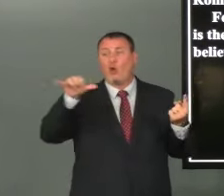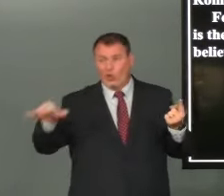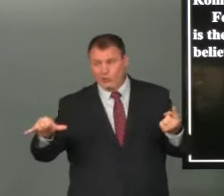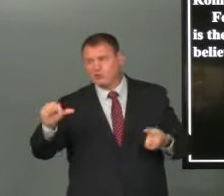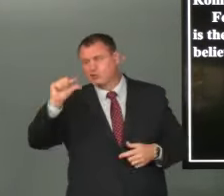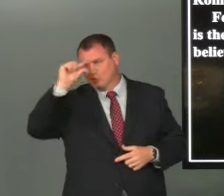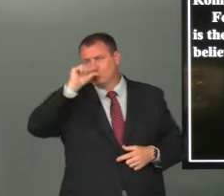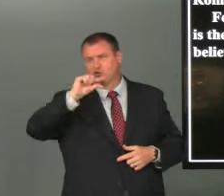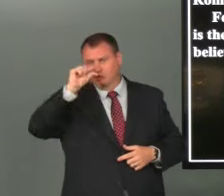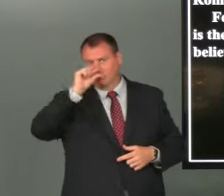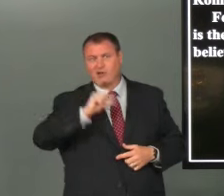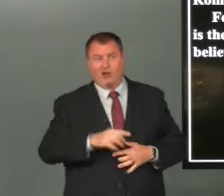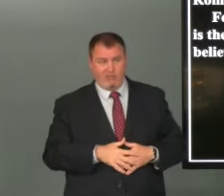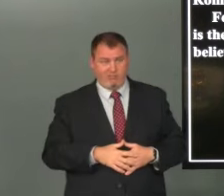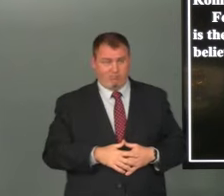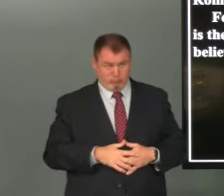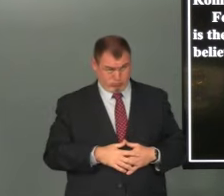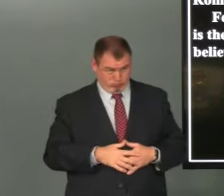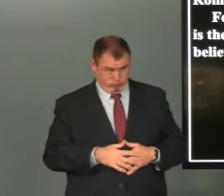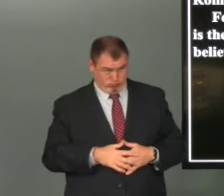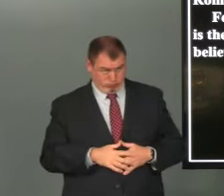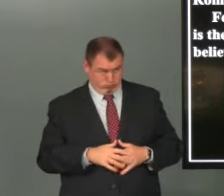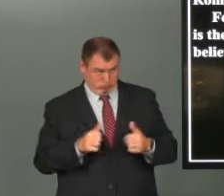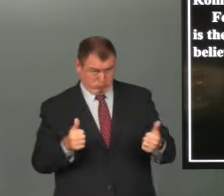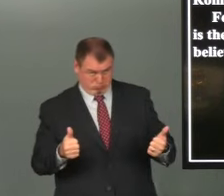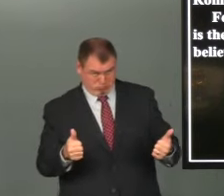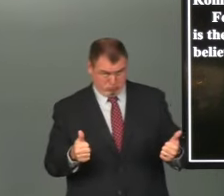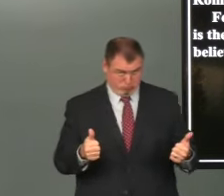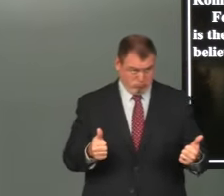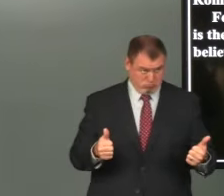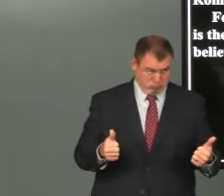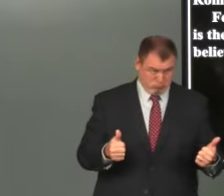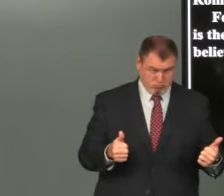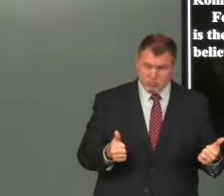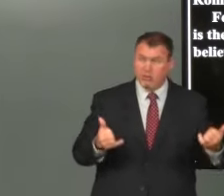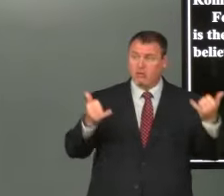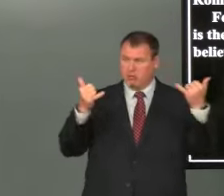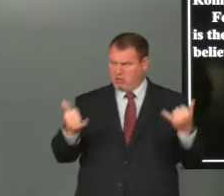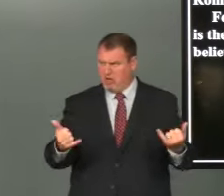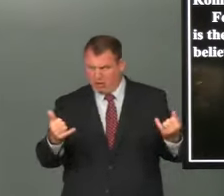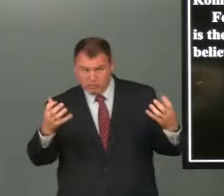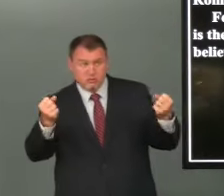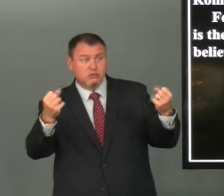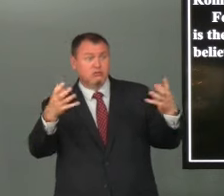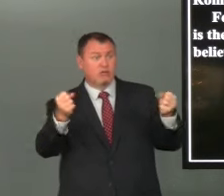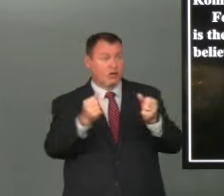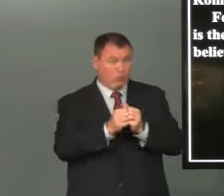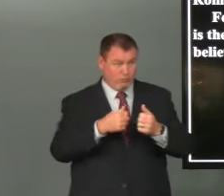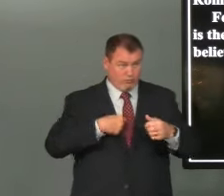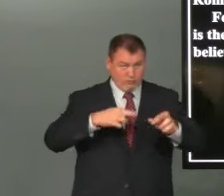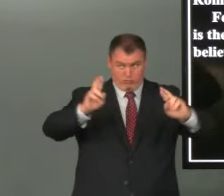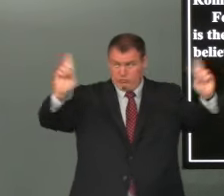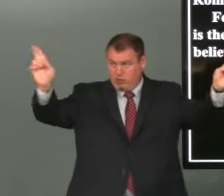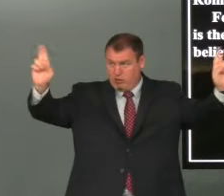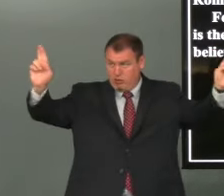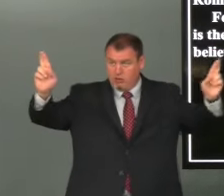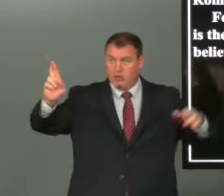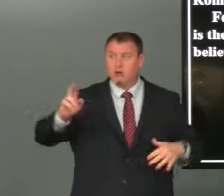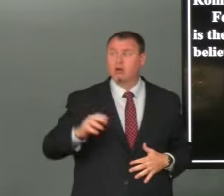and also to the greek gentile we good let's all do it together sign with me